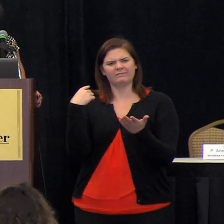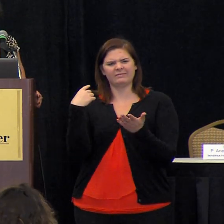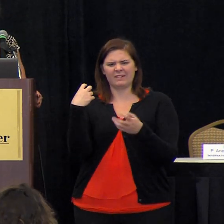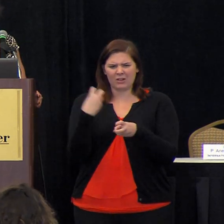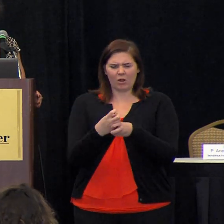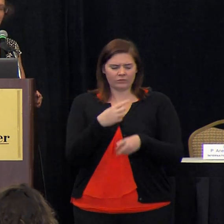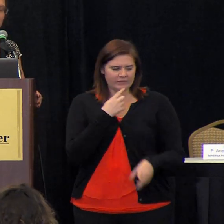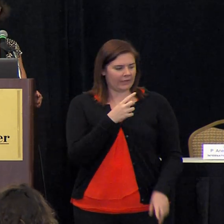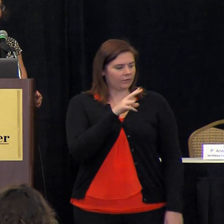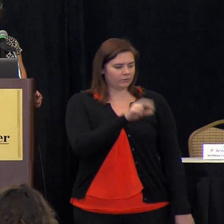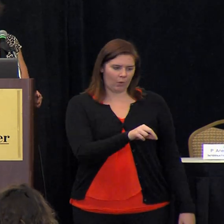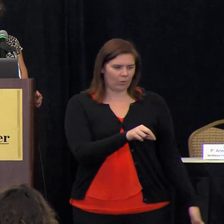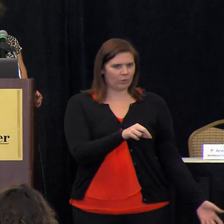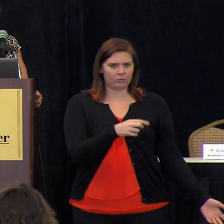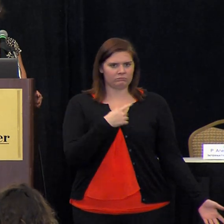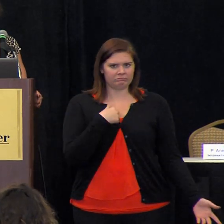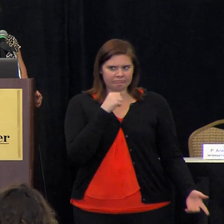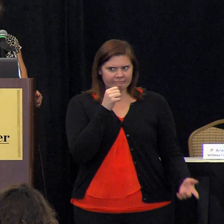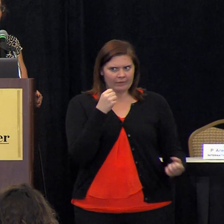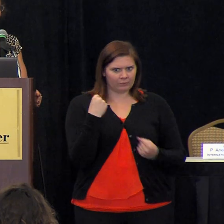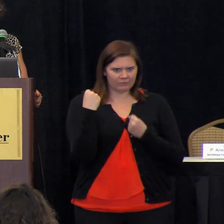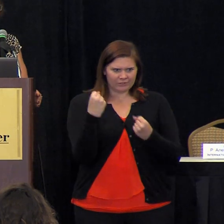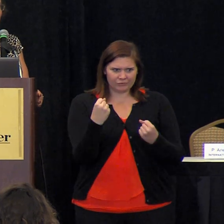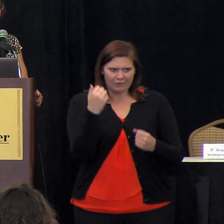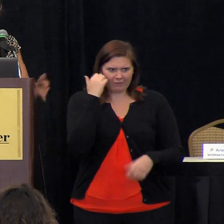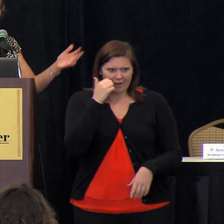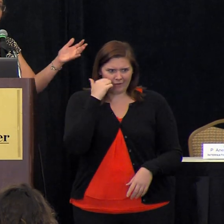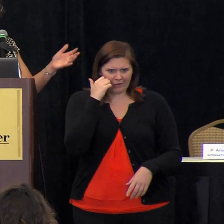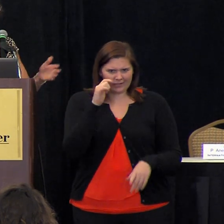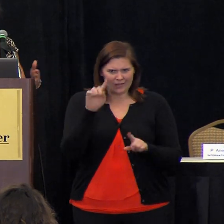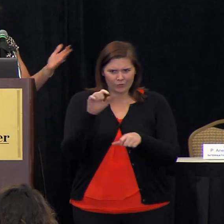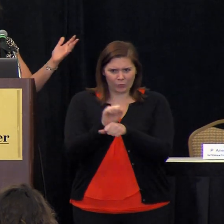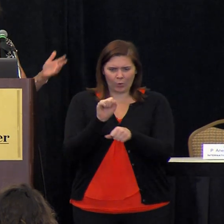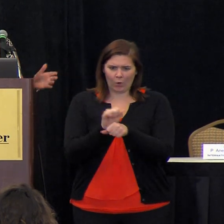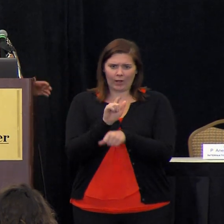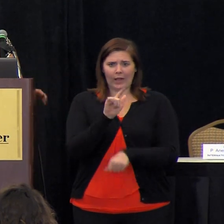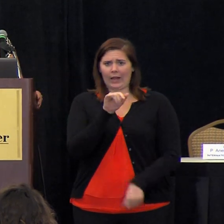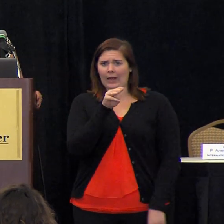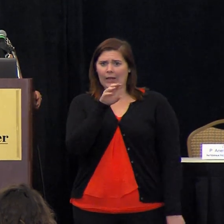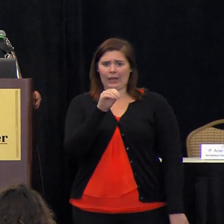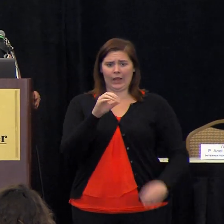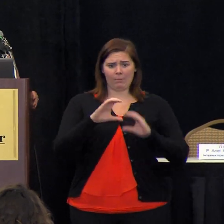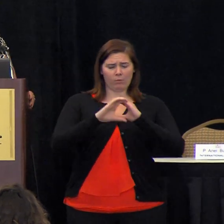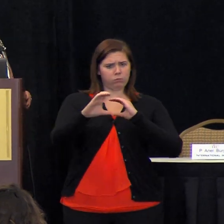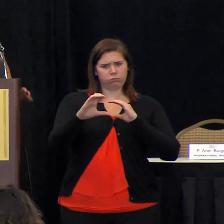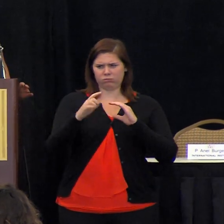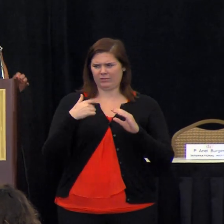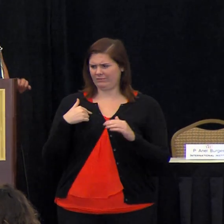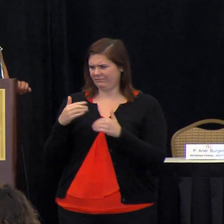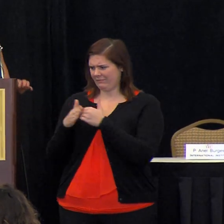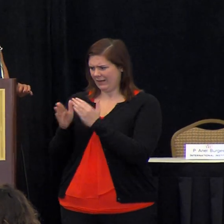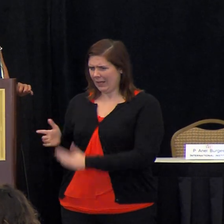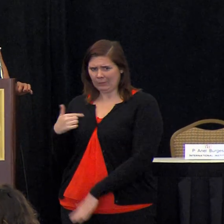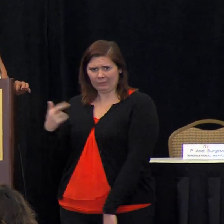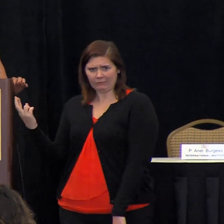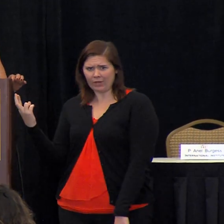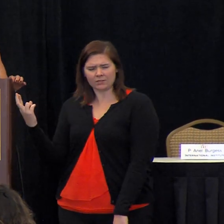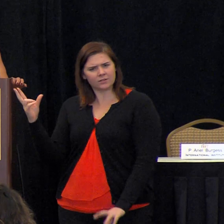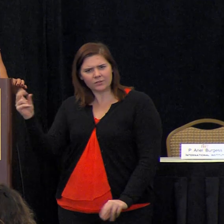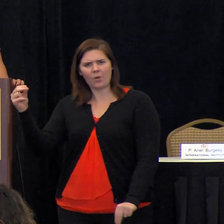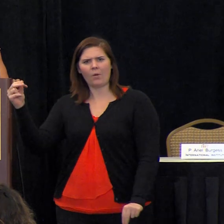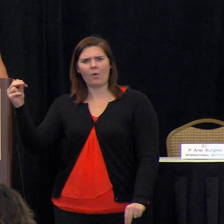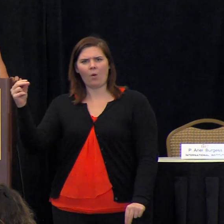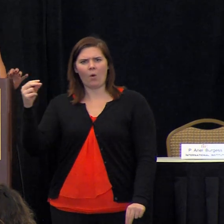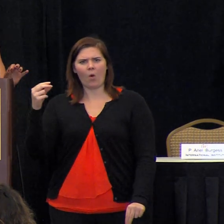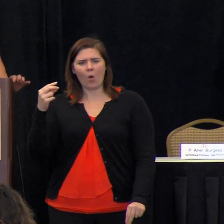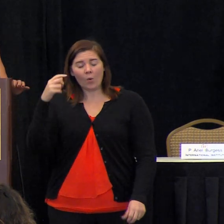and say no i don't get driven to work every single day in a limo or i don't get along with my neighbors keep in mind that they